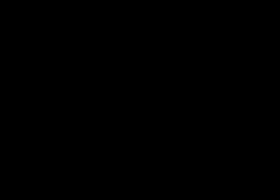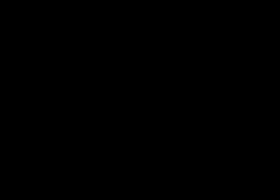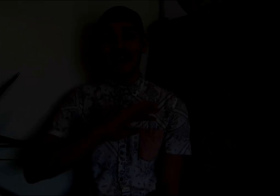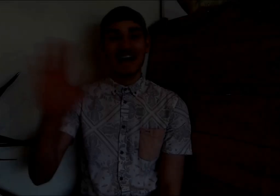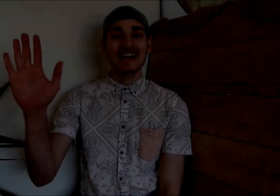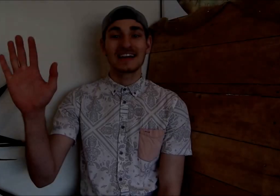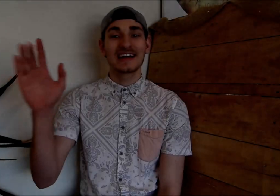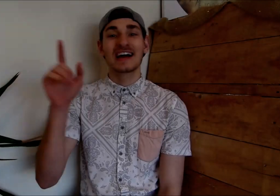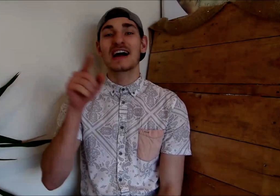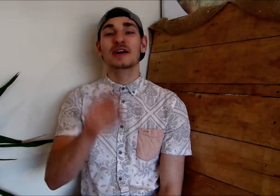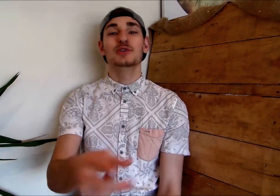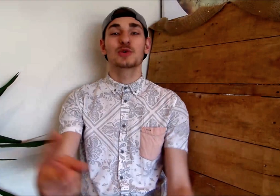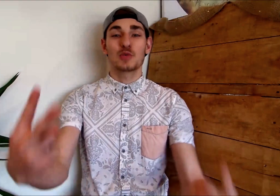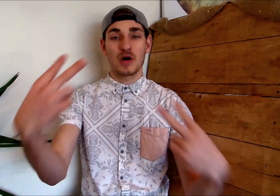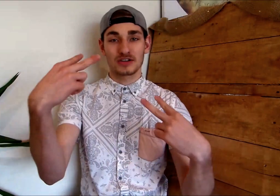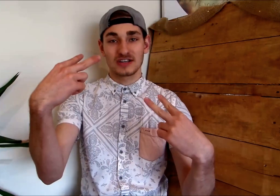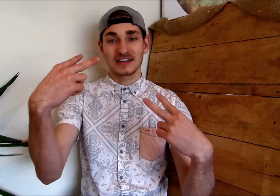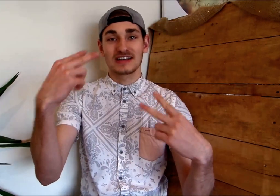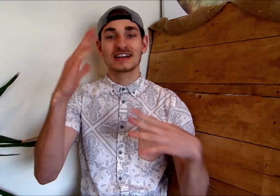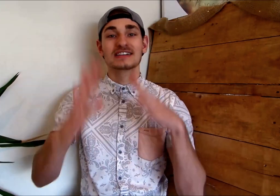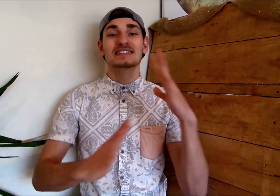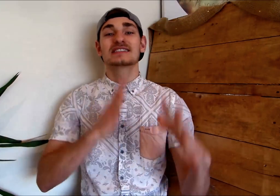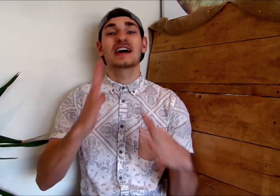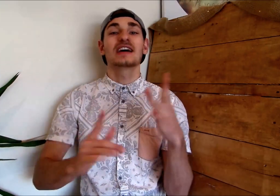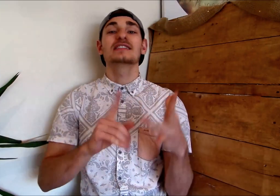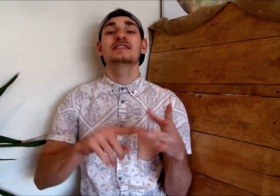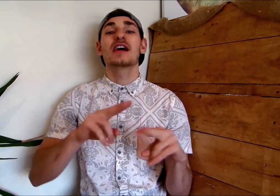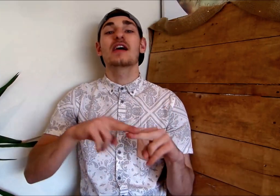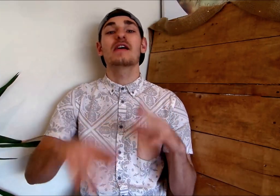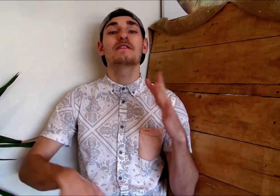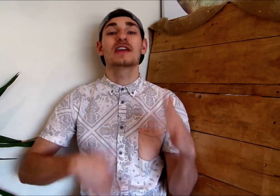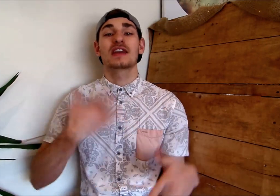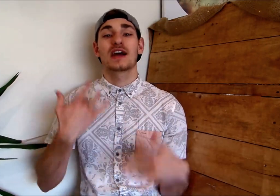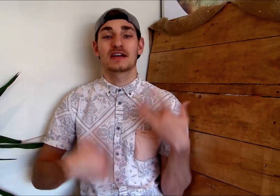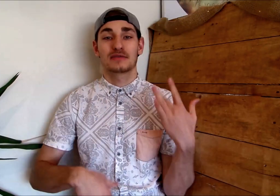Hey! You're watching Signs of Life.